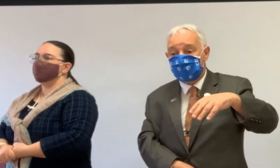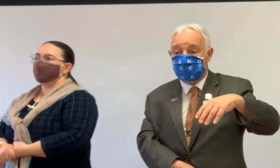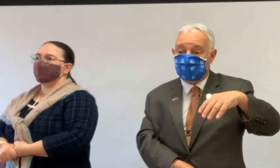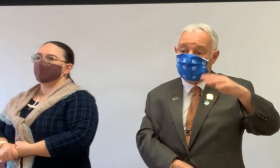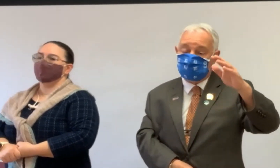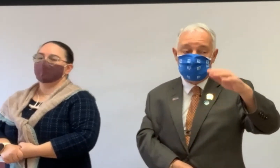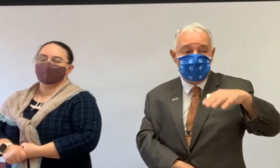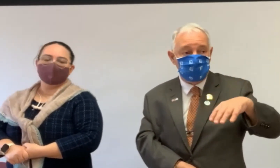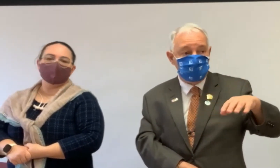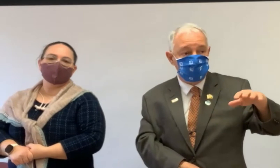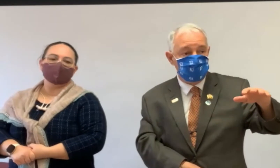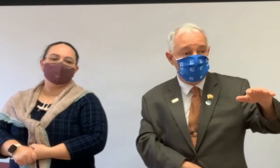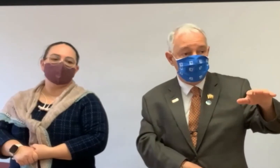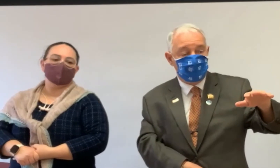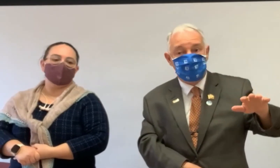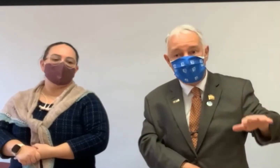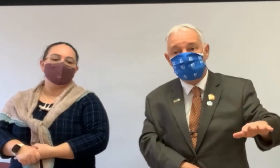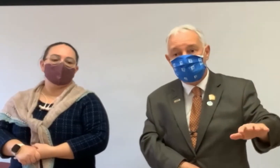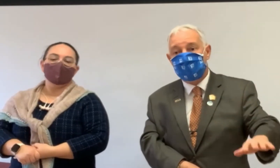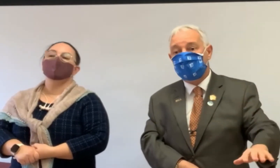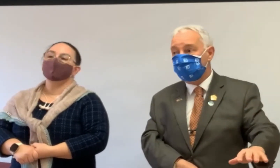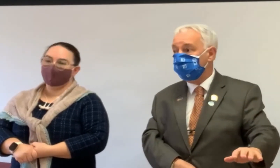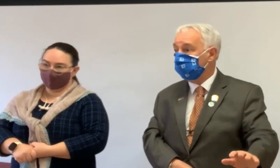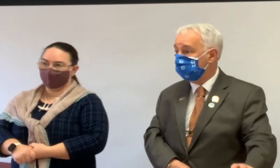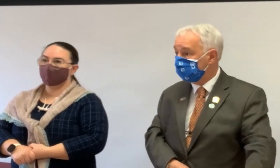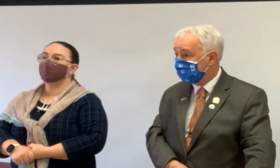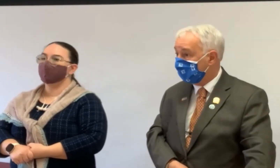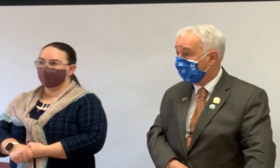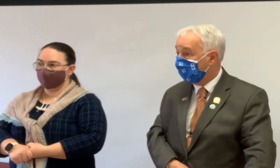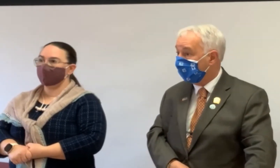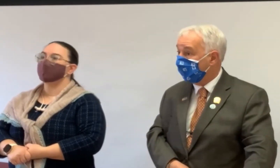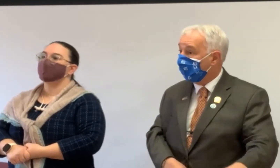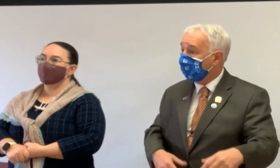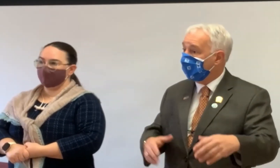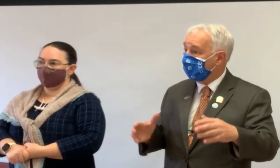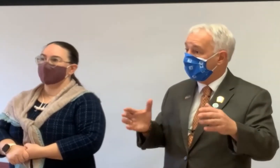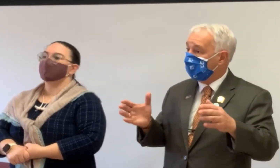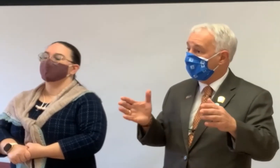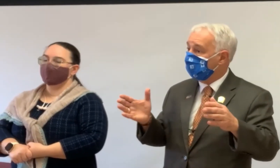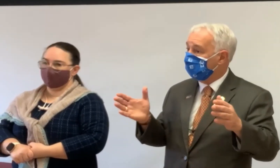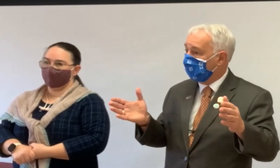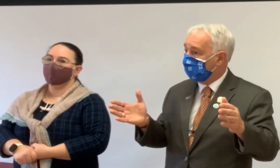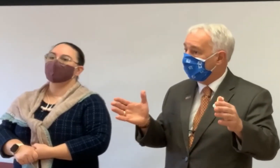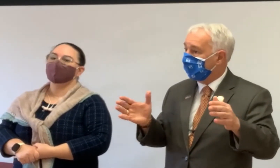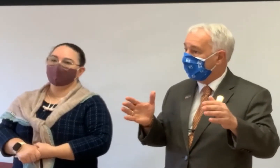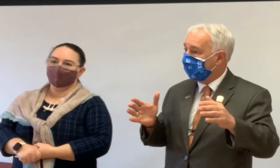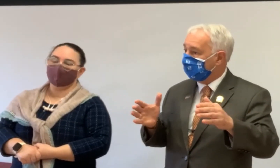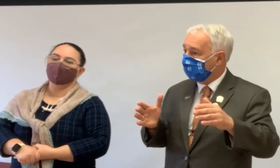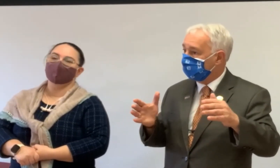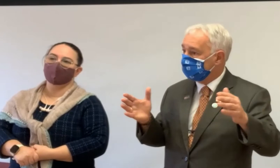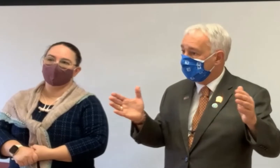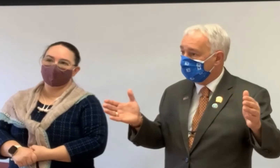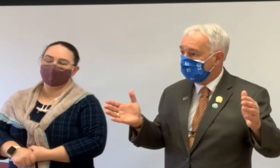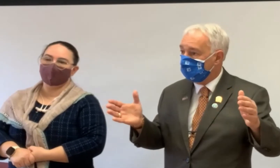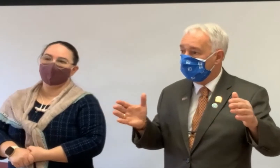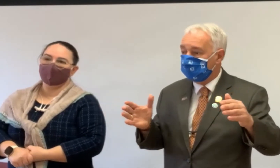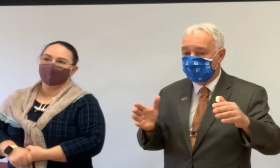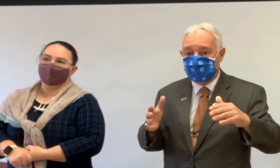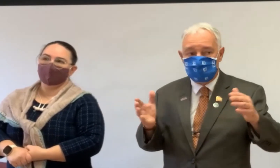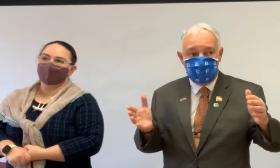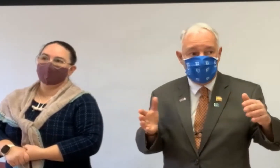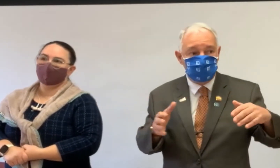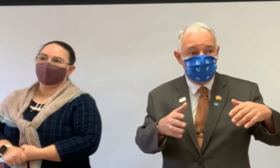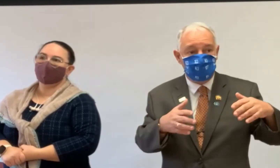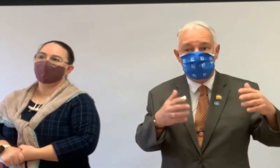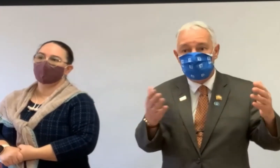Or maybe you're going to use the money to put a bathroom in on the first floor. Or maybe you're going to convert a first floor room